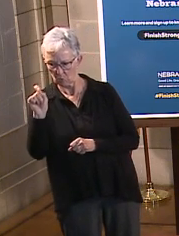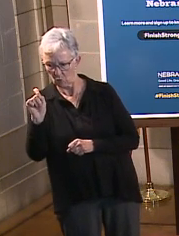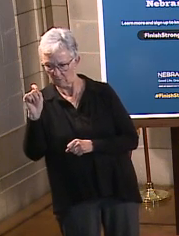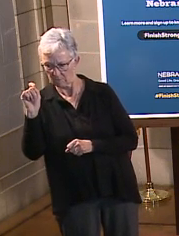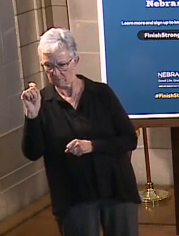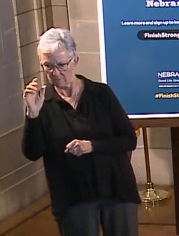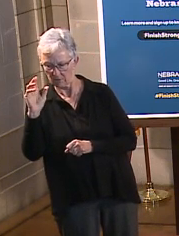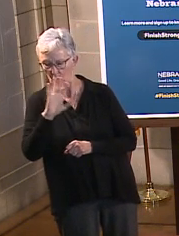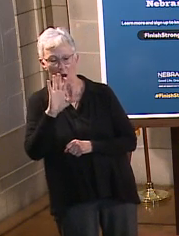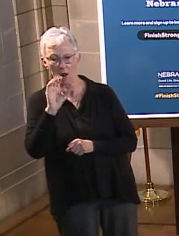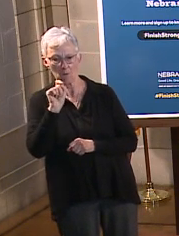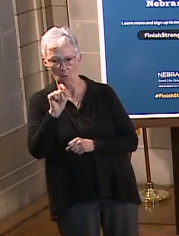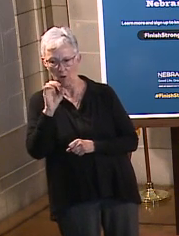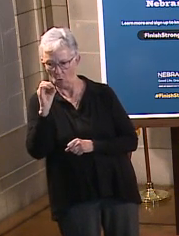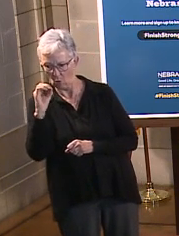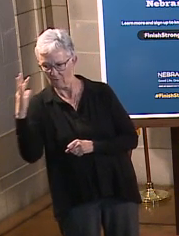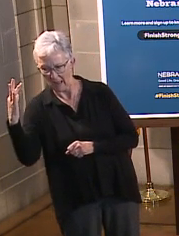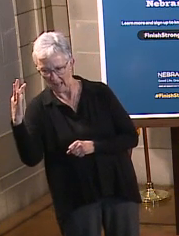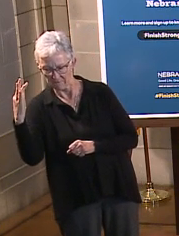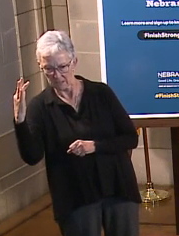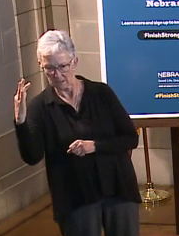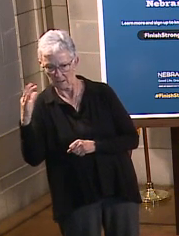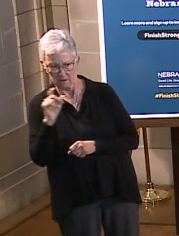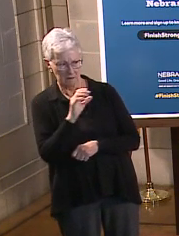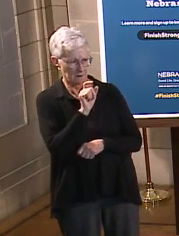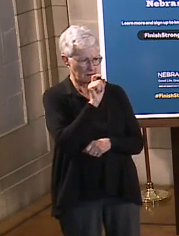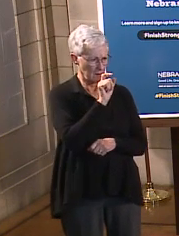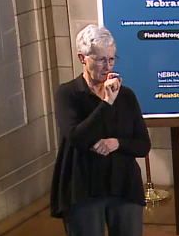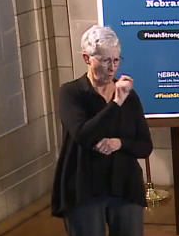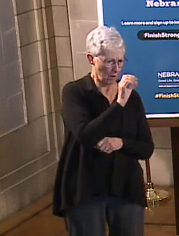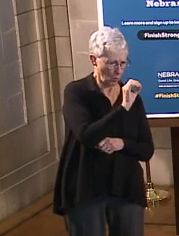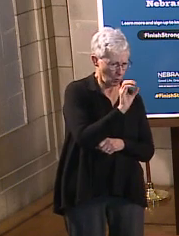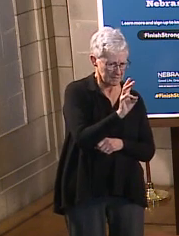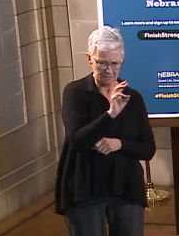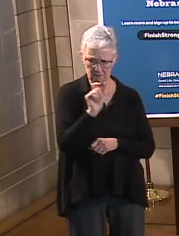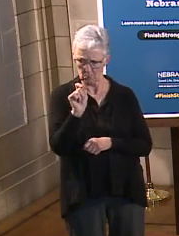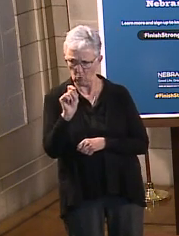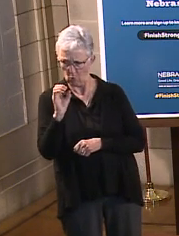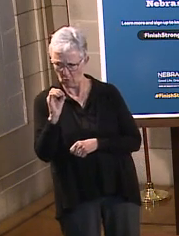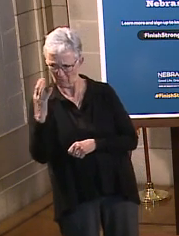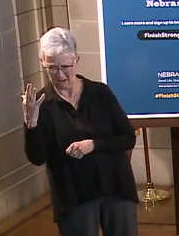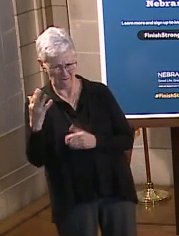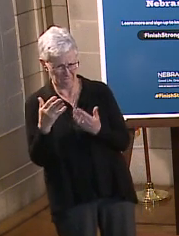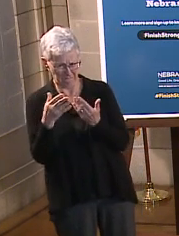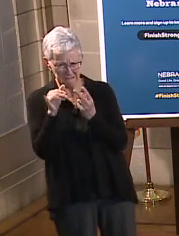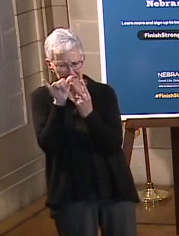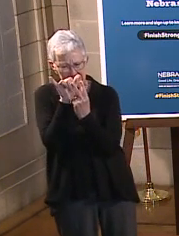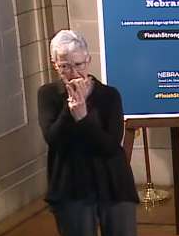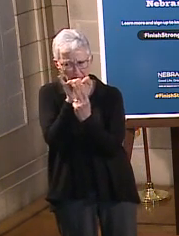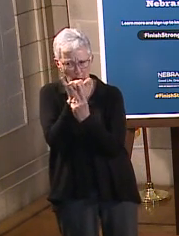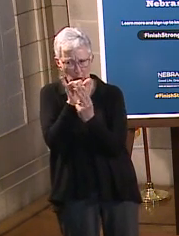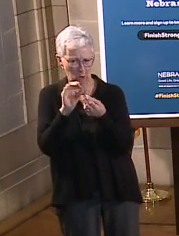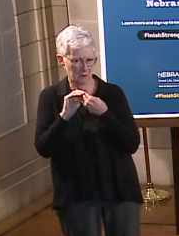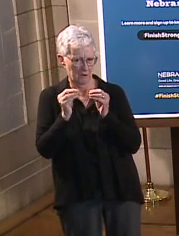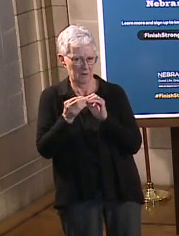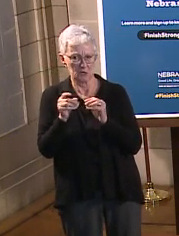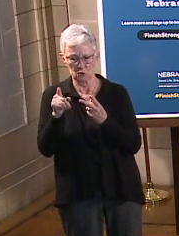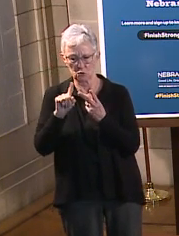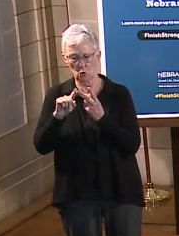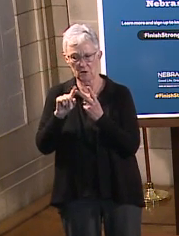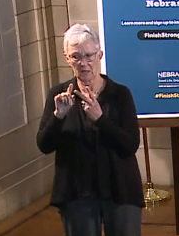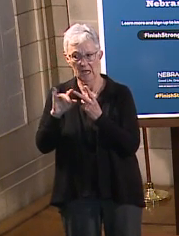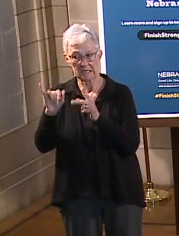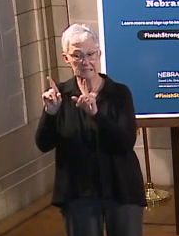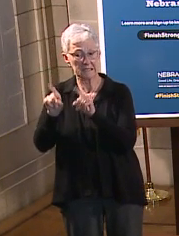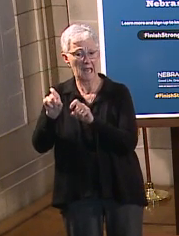If you think about 0.06 versus 0.05, that's almost the same thing. So in the trials, the incident of having